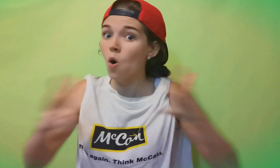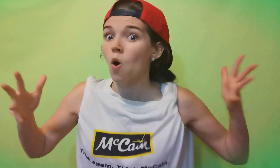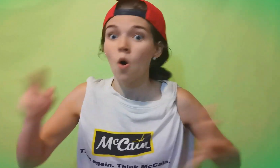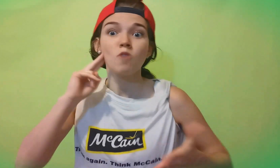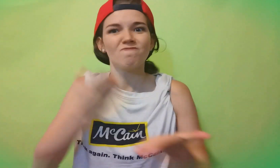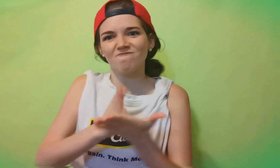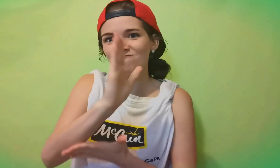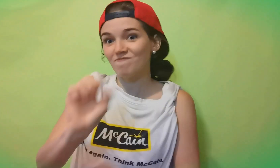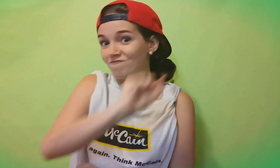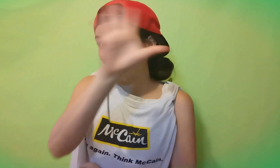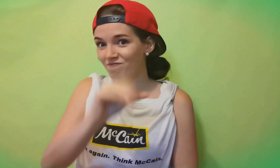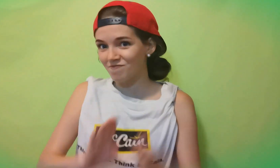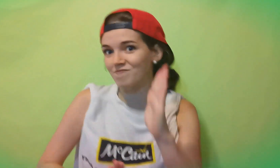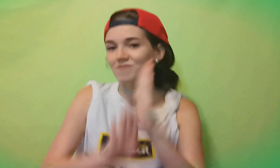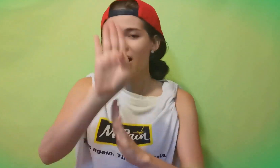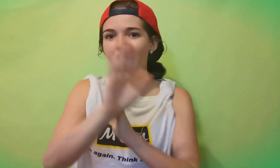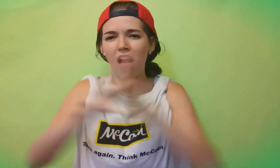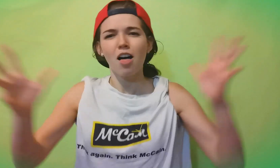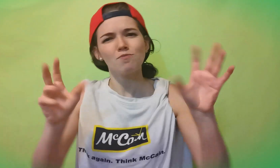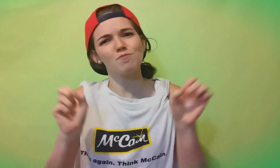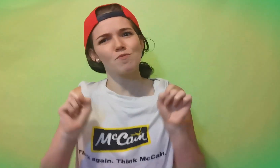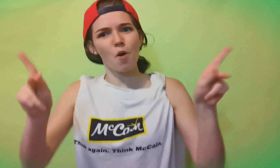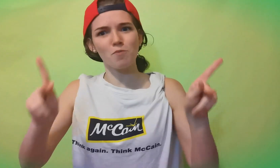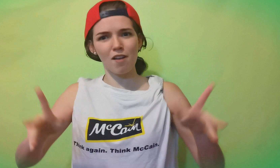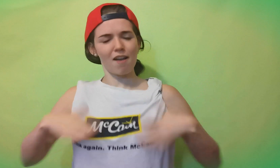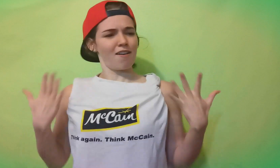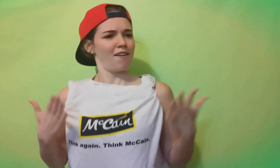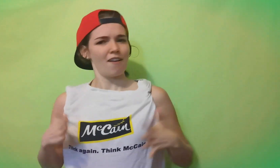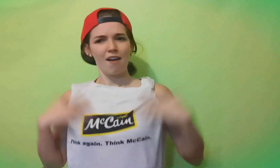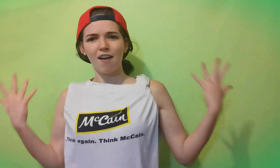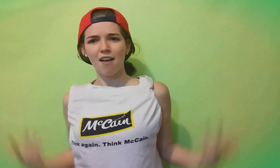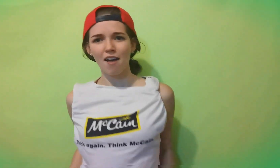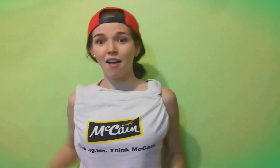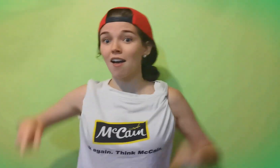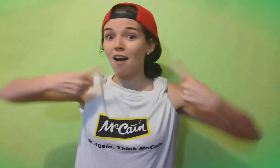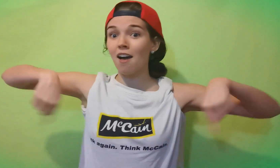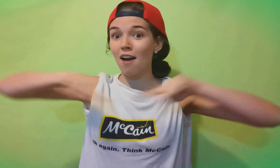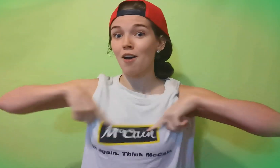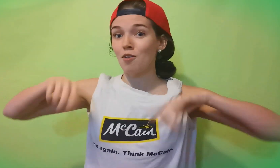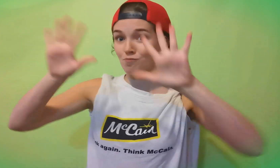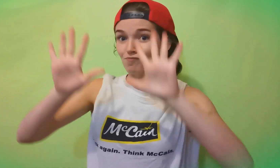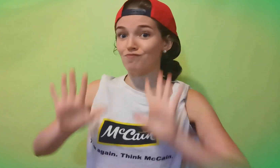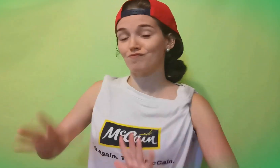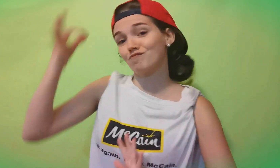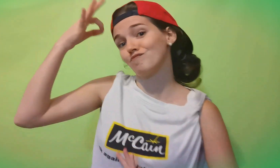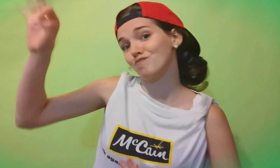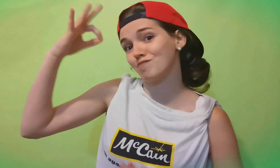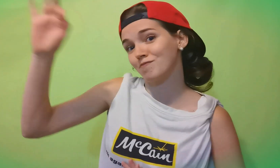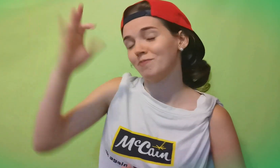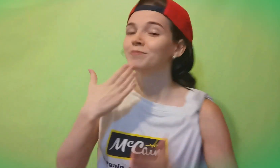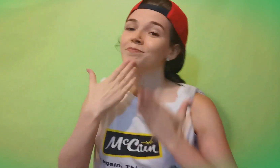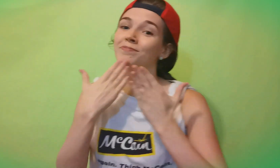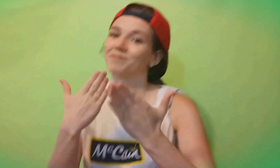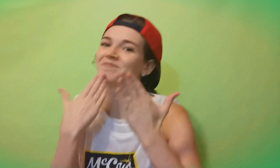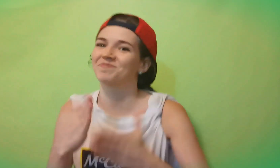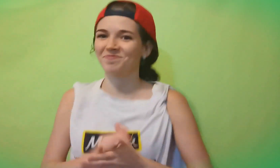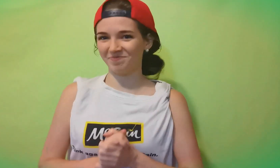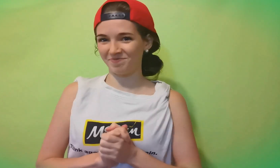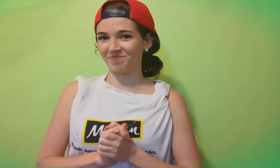quite profound yeah as deaf rights improve in south africa mass opportunity makes us happier thank you to our amazing government